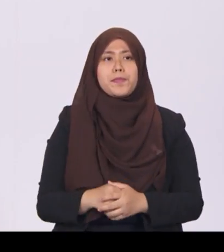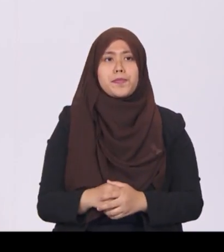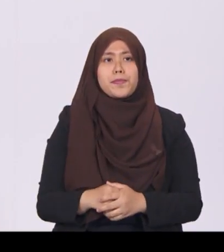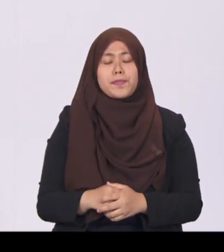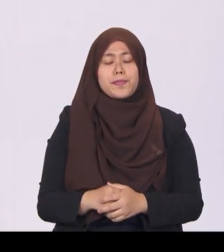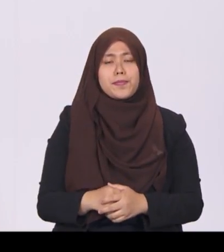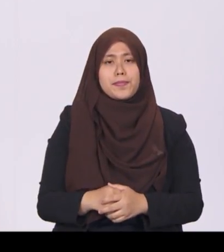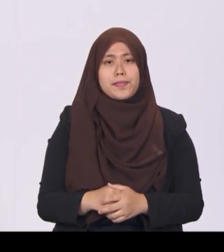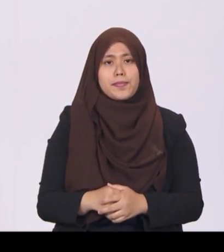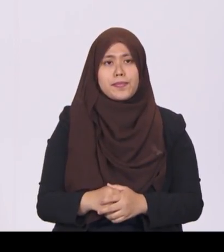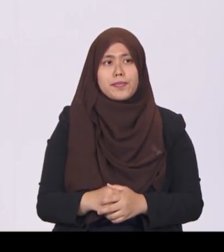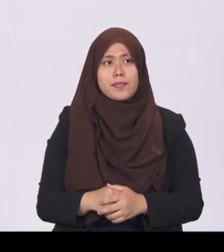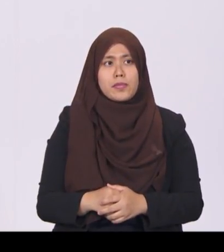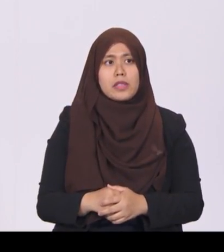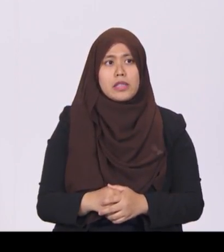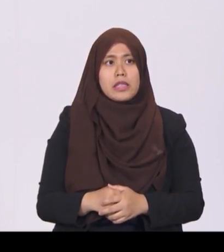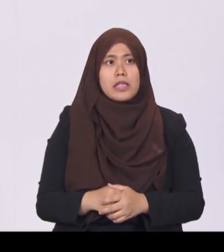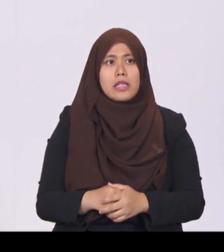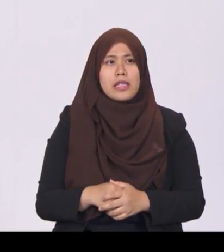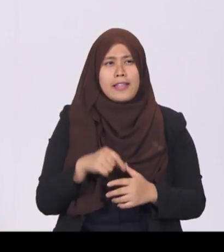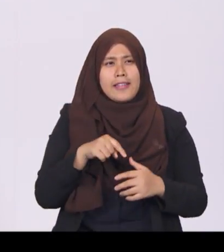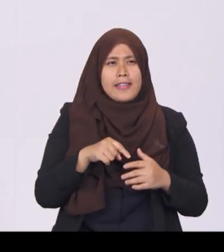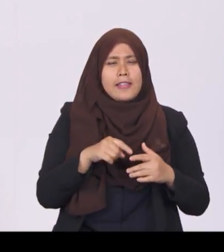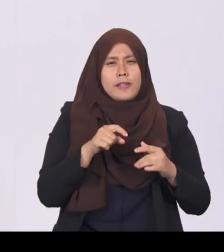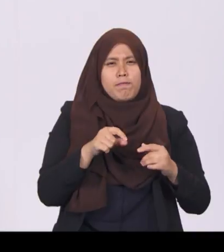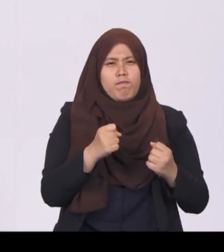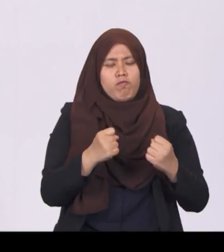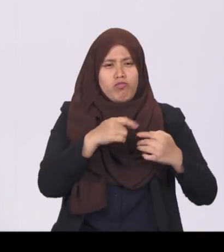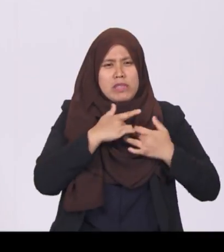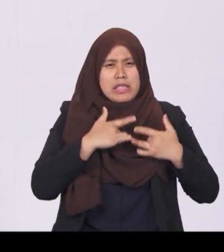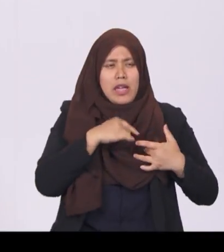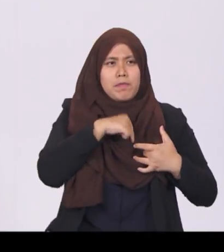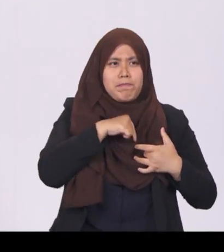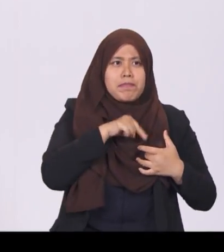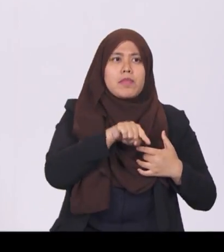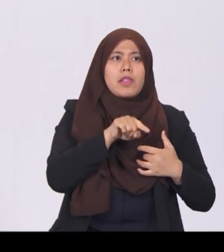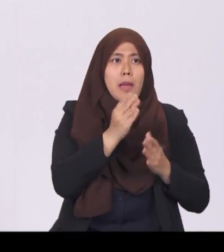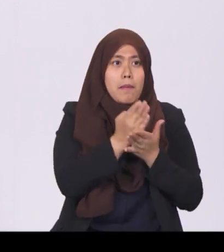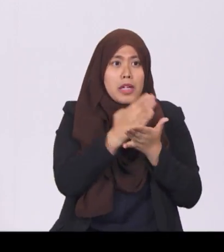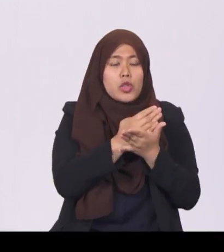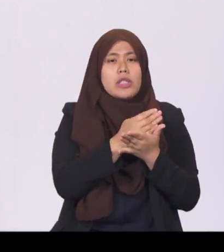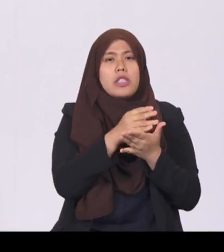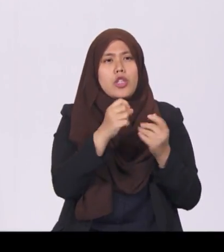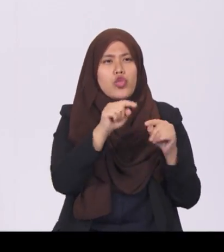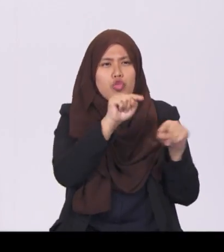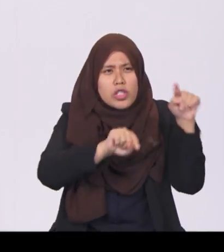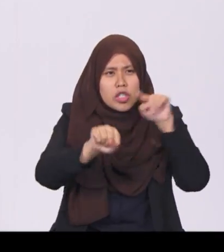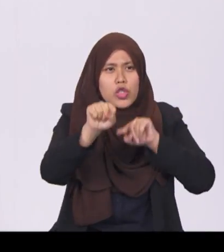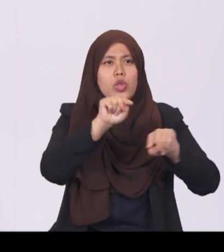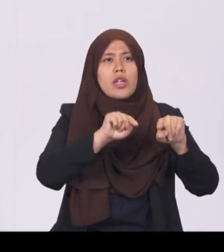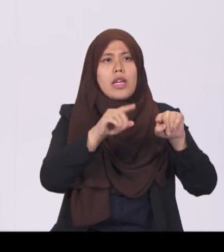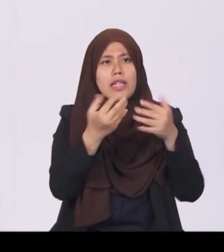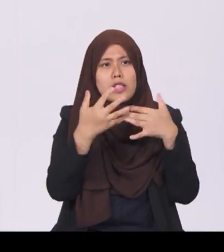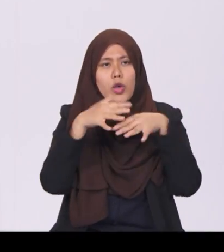At its heart, the budget is a strategic and integrated financial plan to position Singapore for the future.